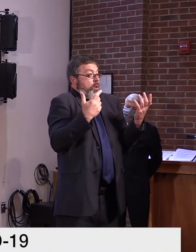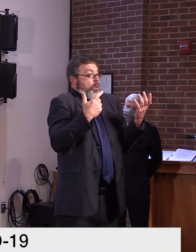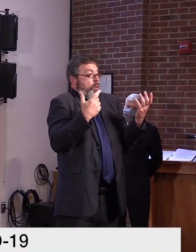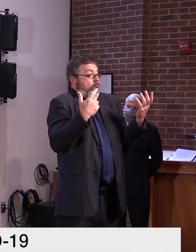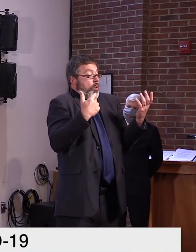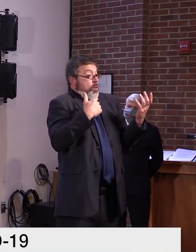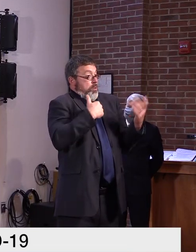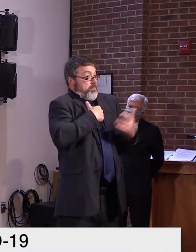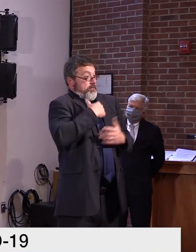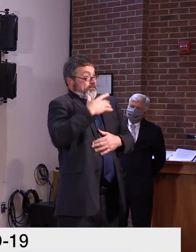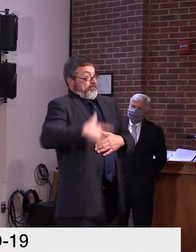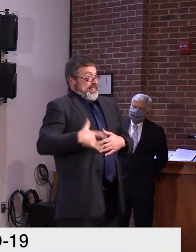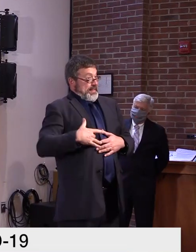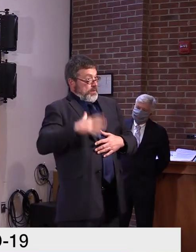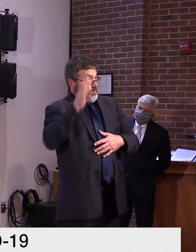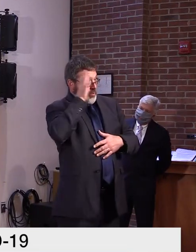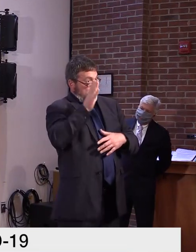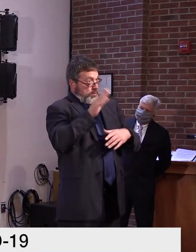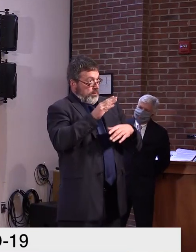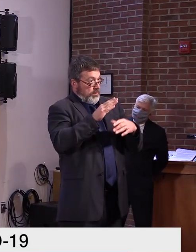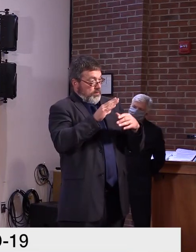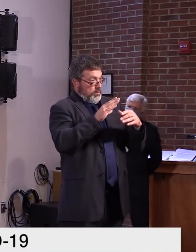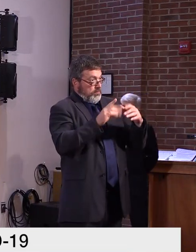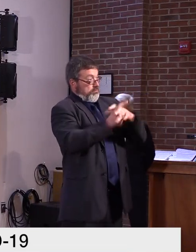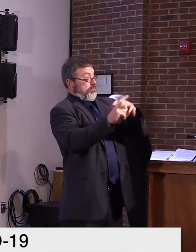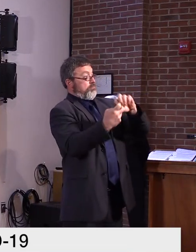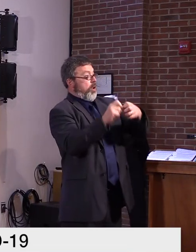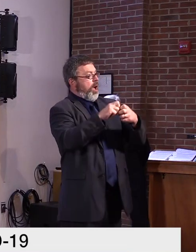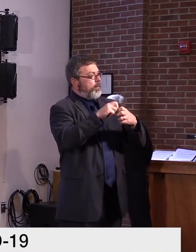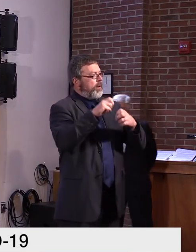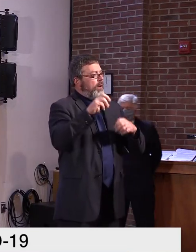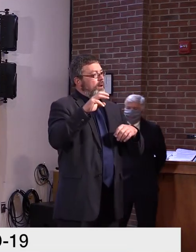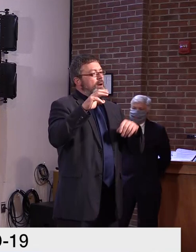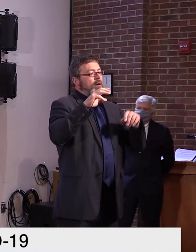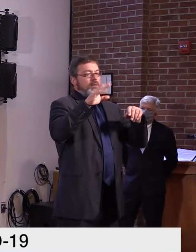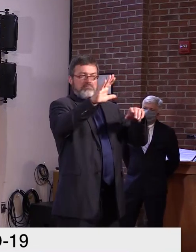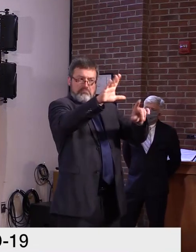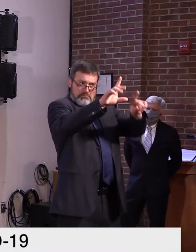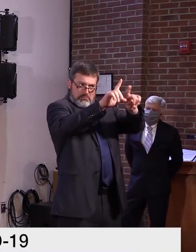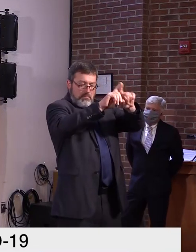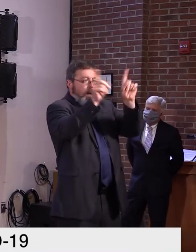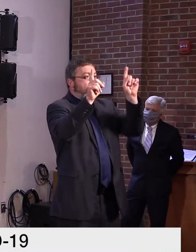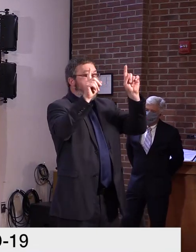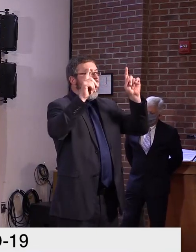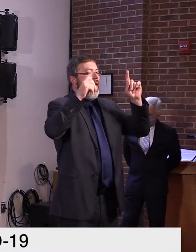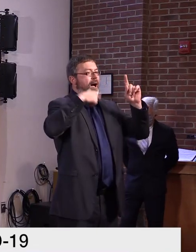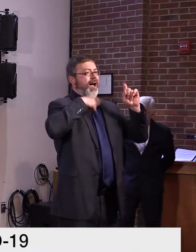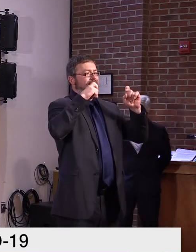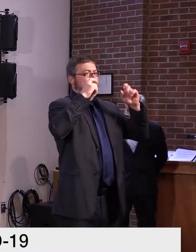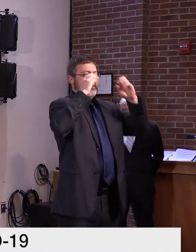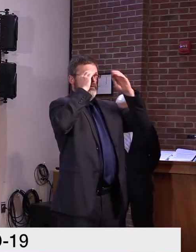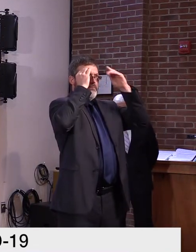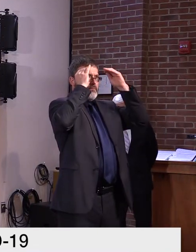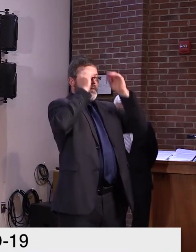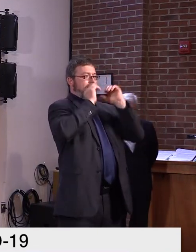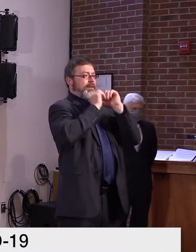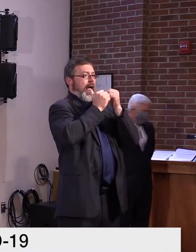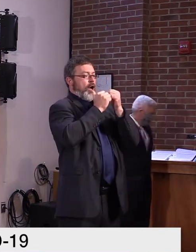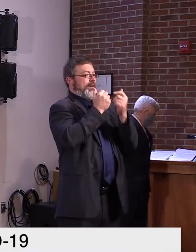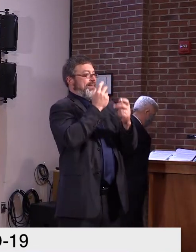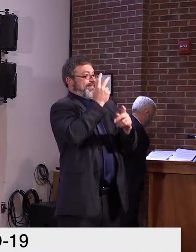to be creative and to think about how to do things correctly. Um, obviously,